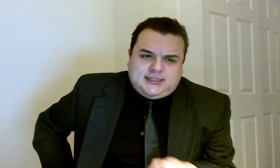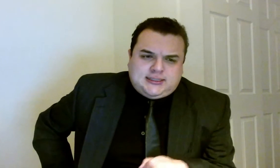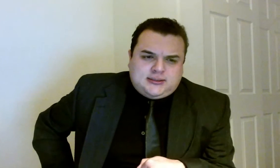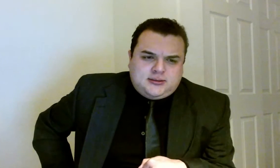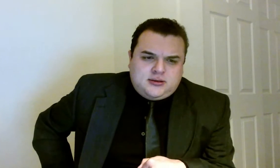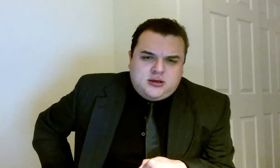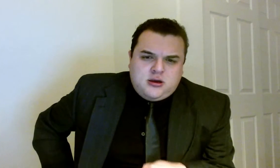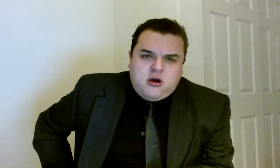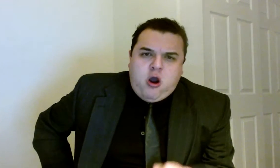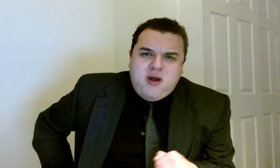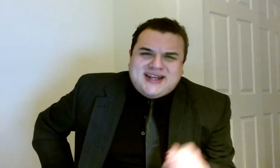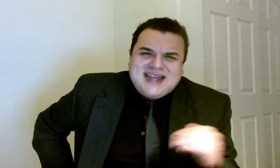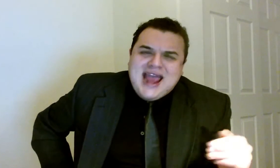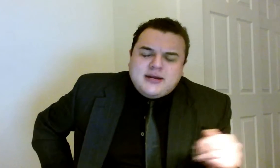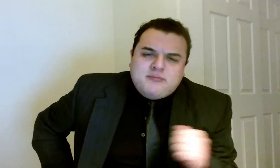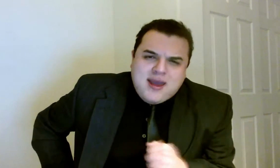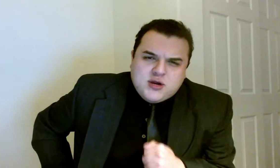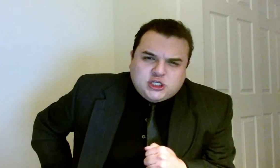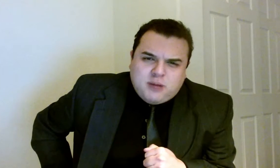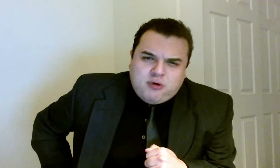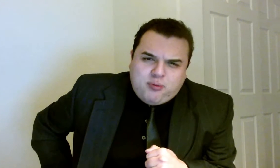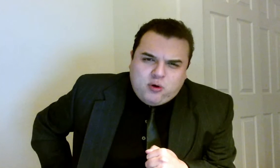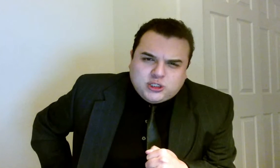are at nightmarish proportions.